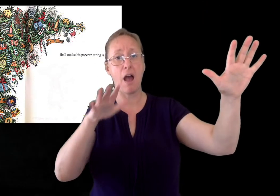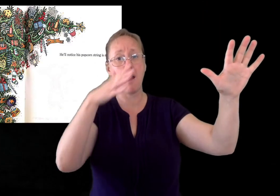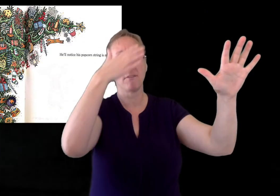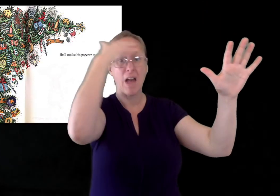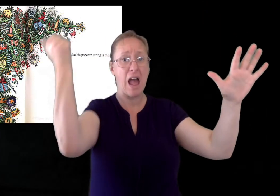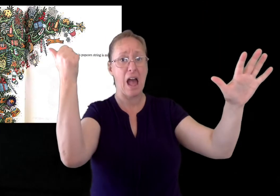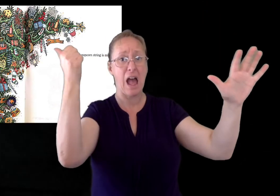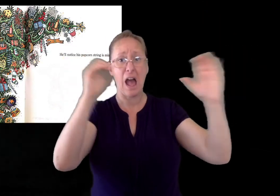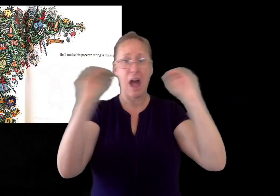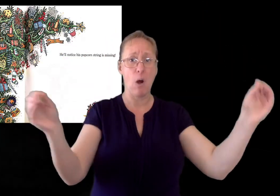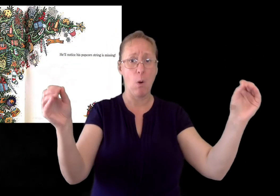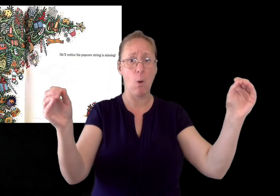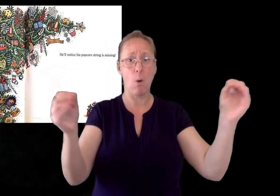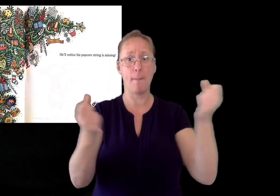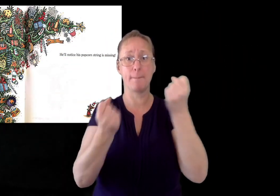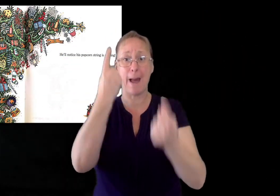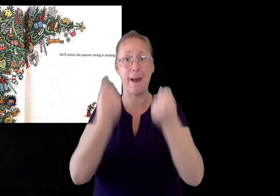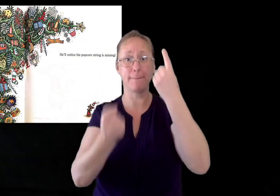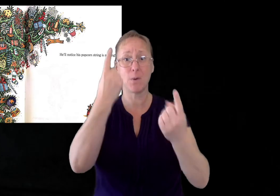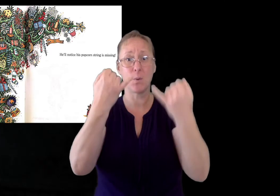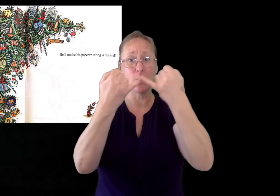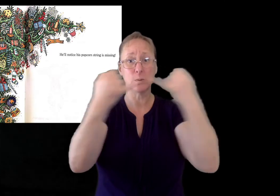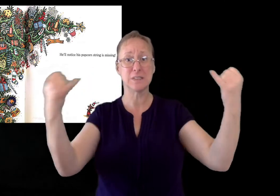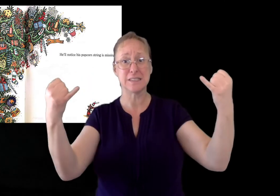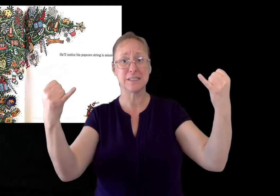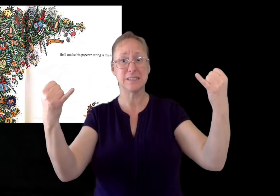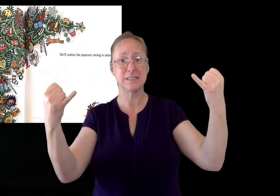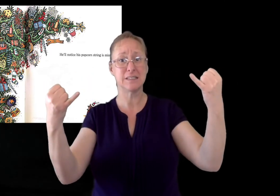He'll notice his popcorn string is missing.